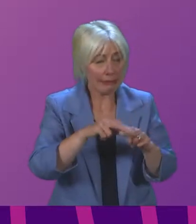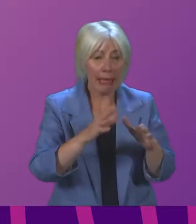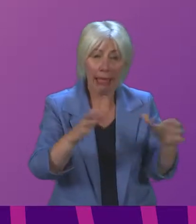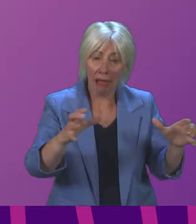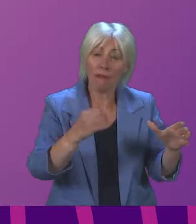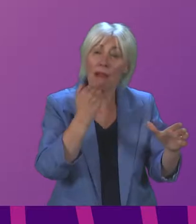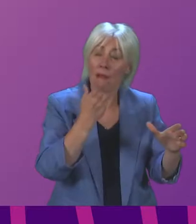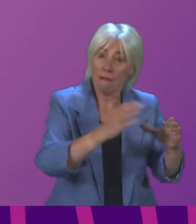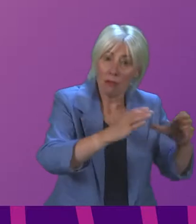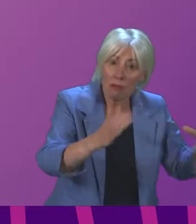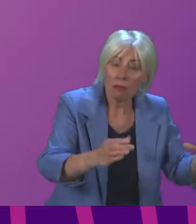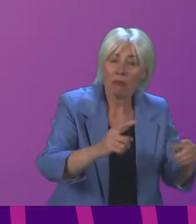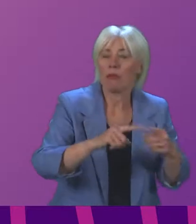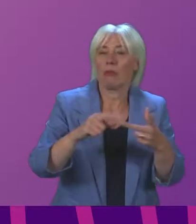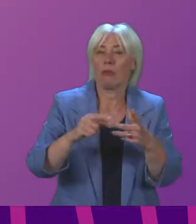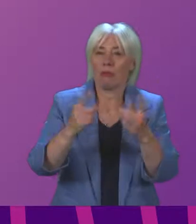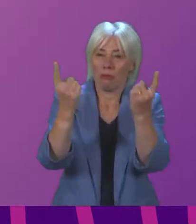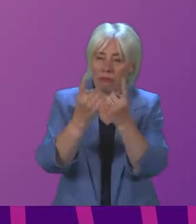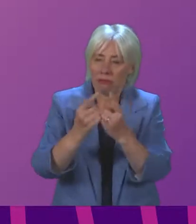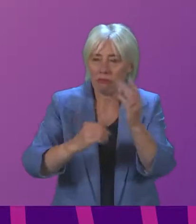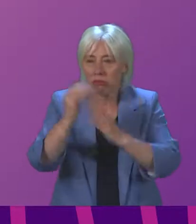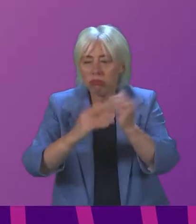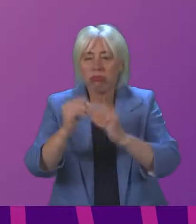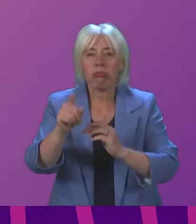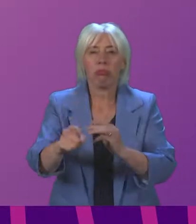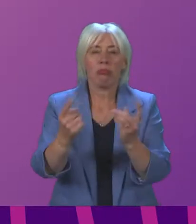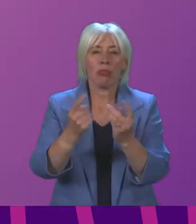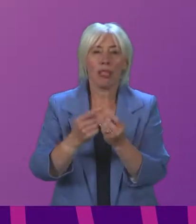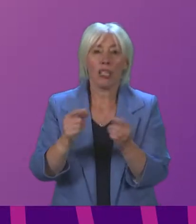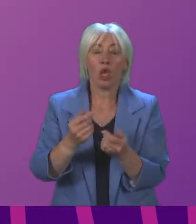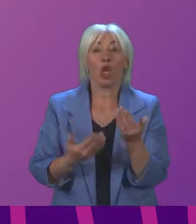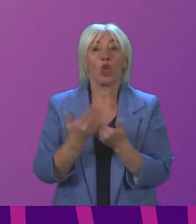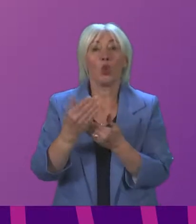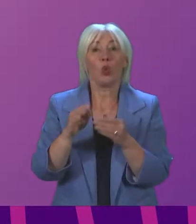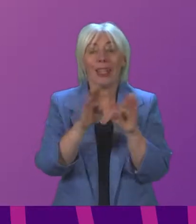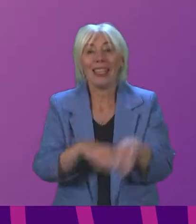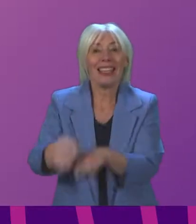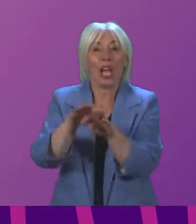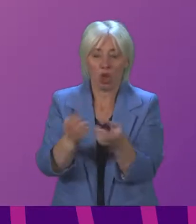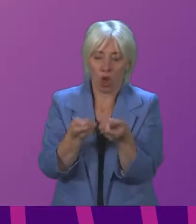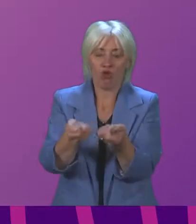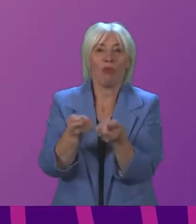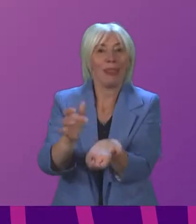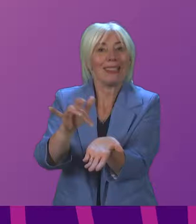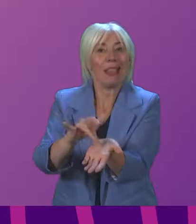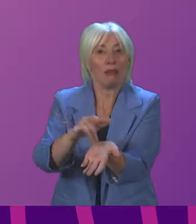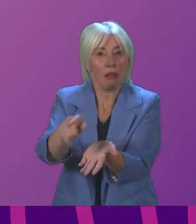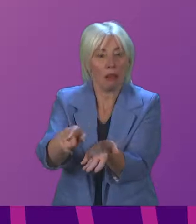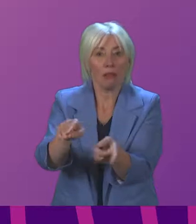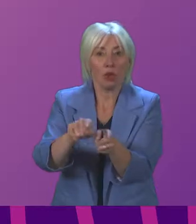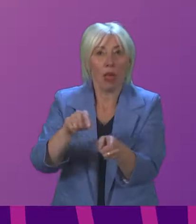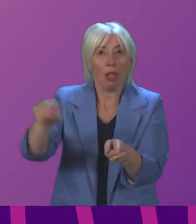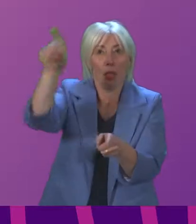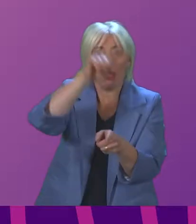sufficient investment in facilities through, for example, the new national treatment centres, which will enable us to make